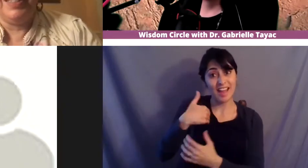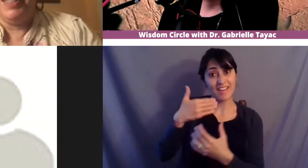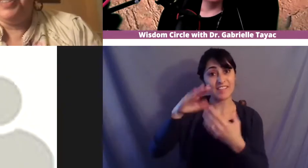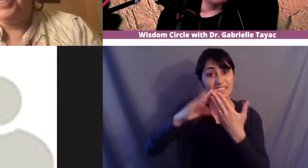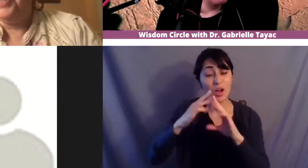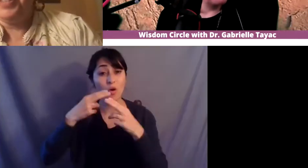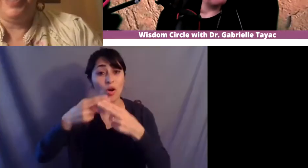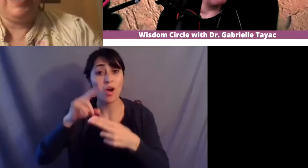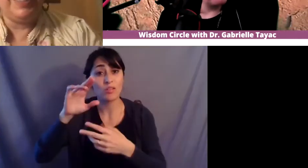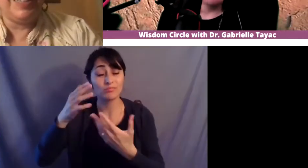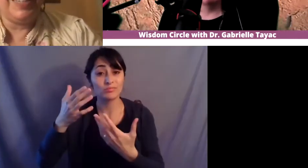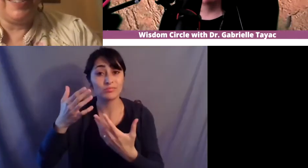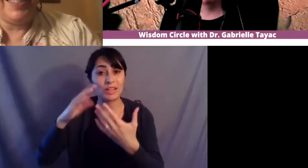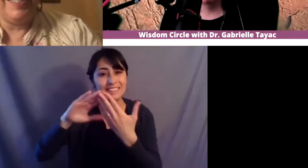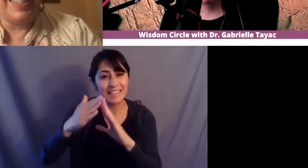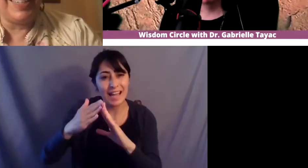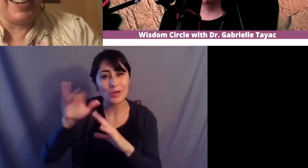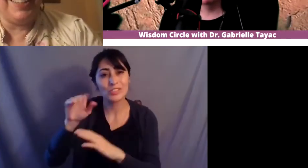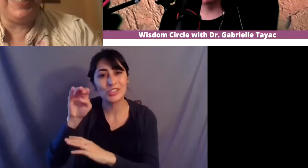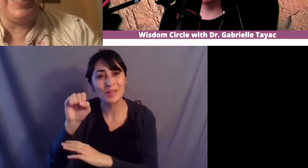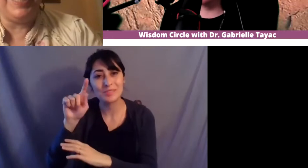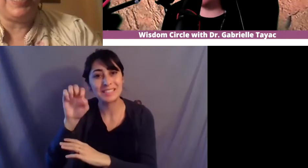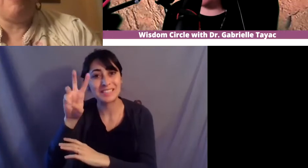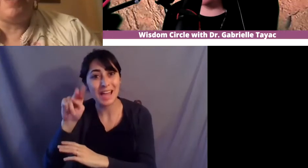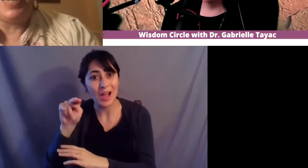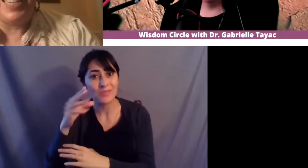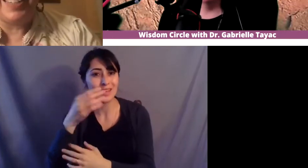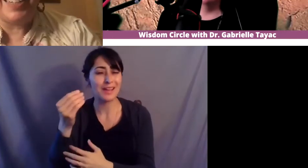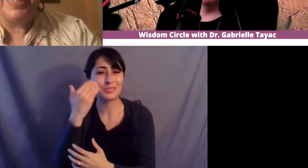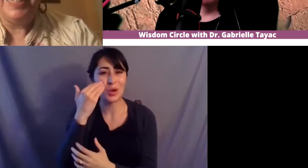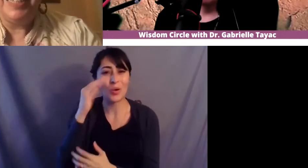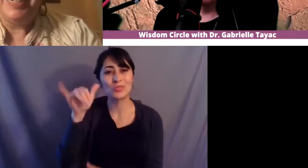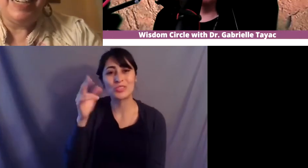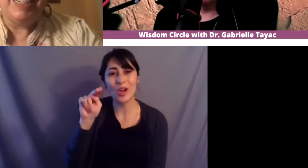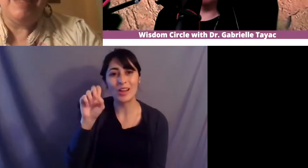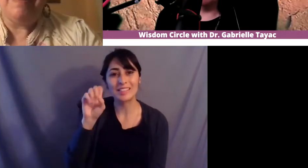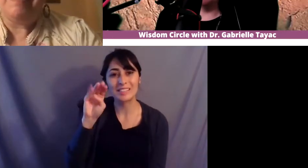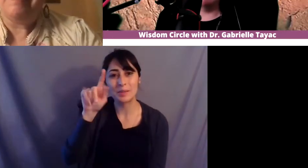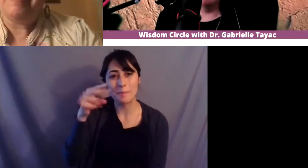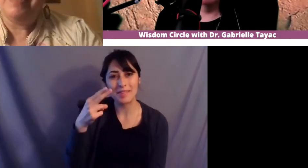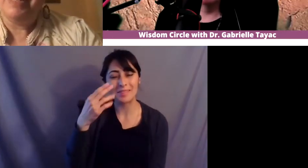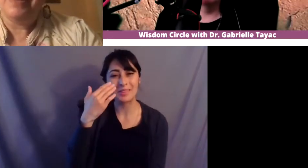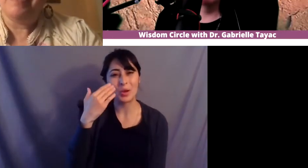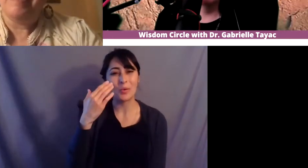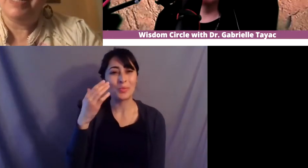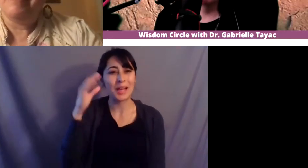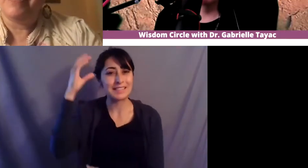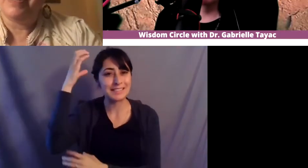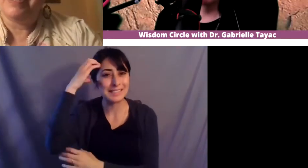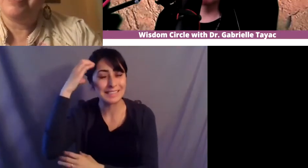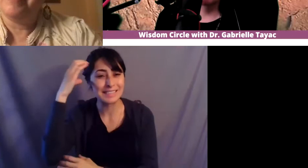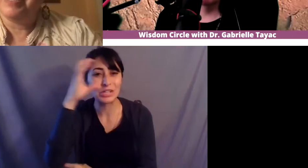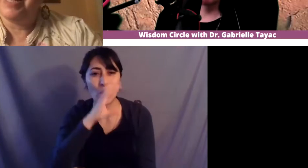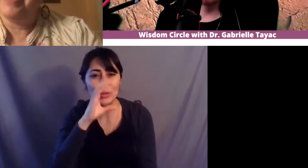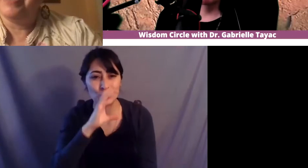so cute not that he's so cute necessarily in the disney movie either um with the woman named